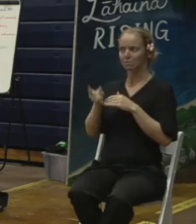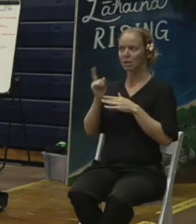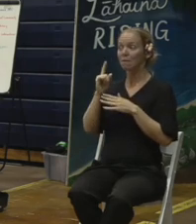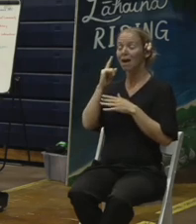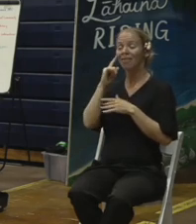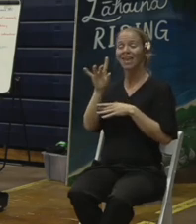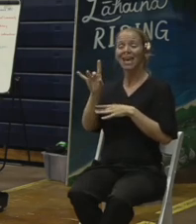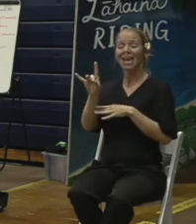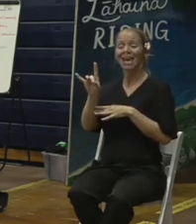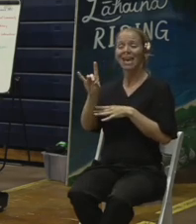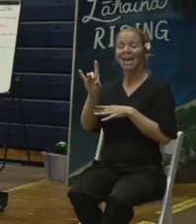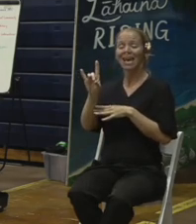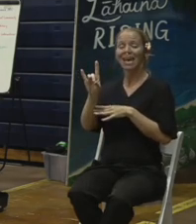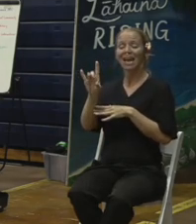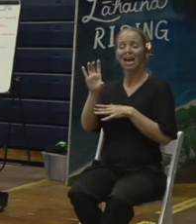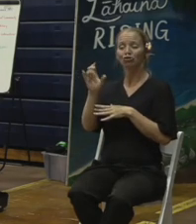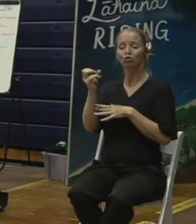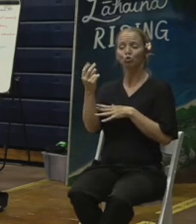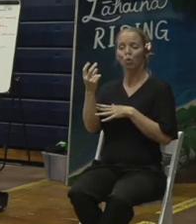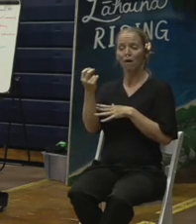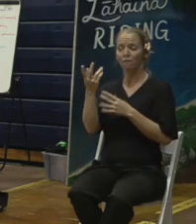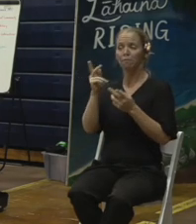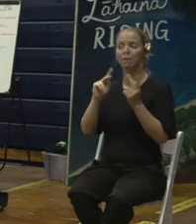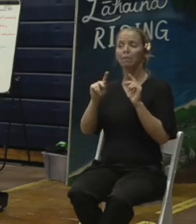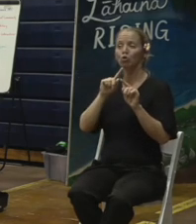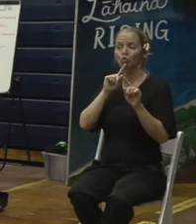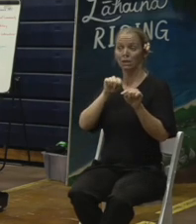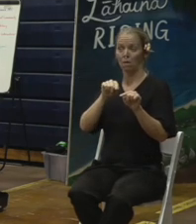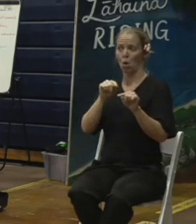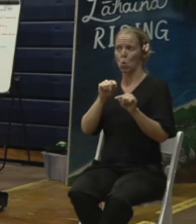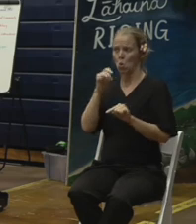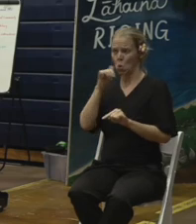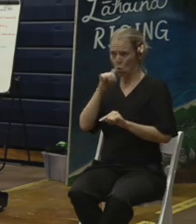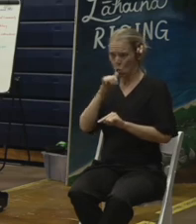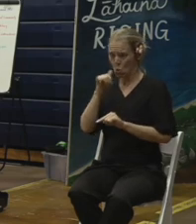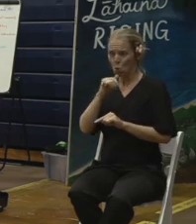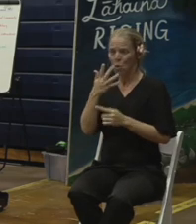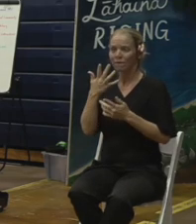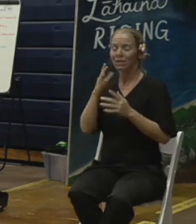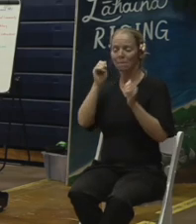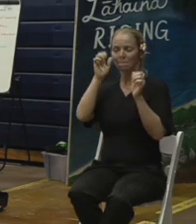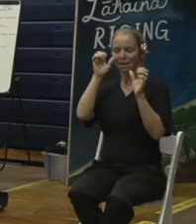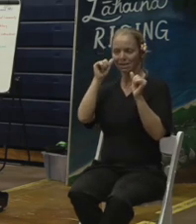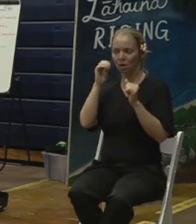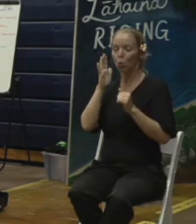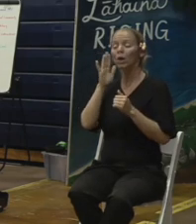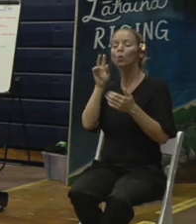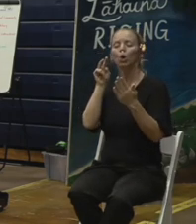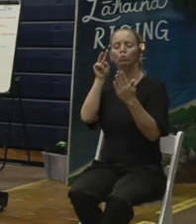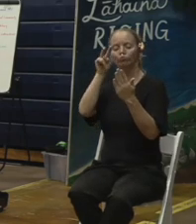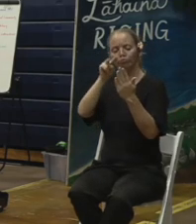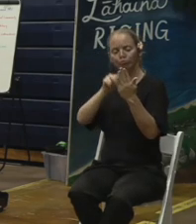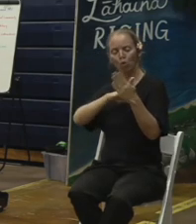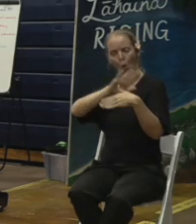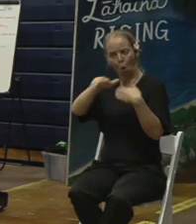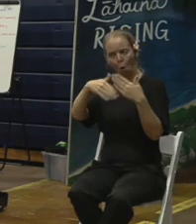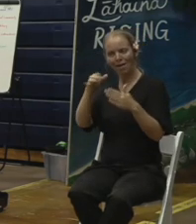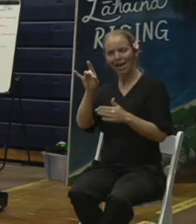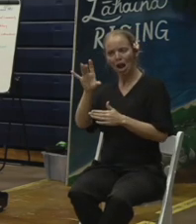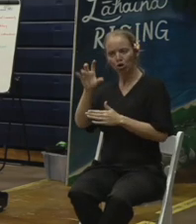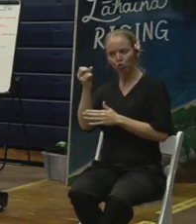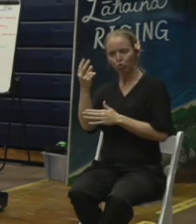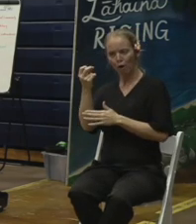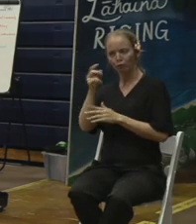812 responses. Amazing. We're going to look at those 812 responses. We are